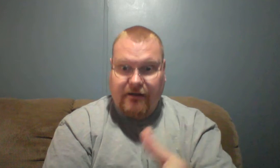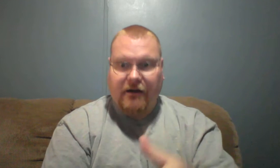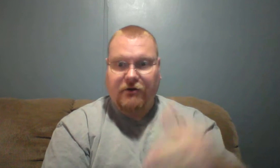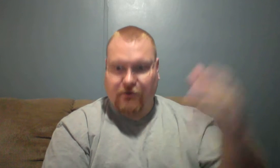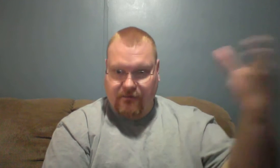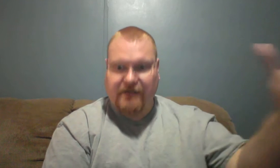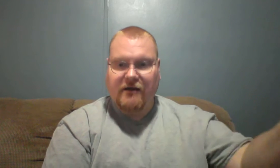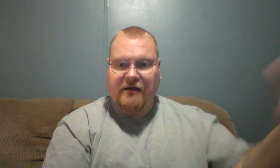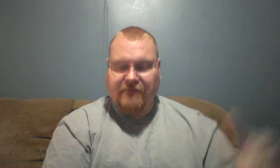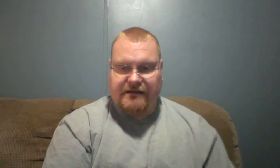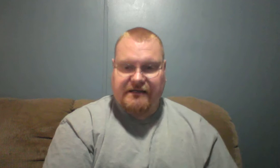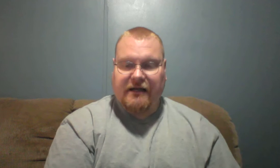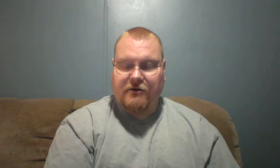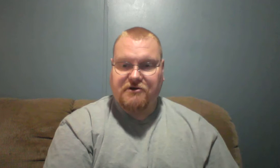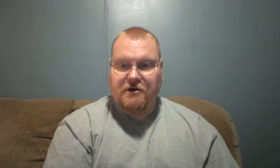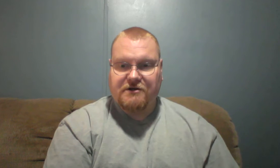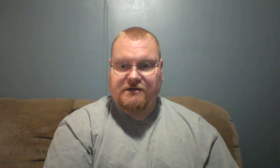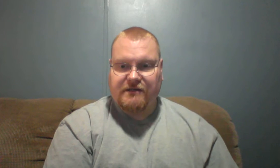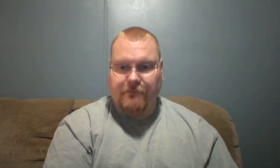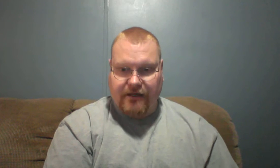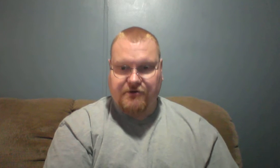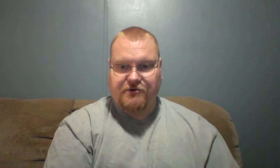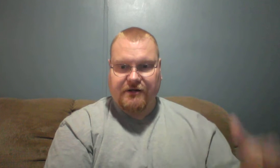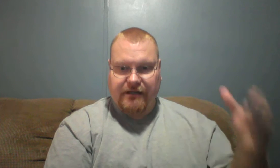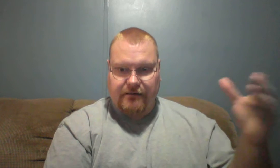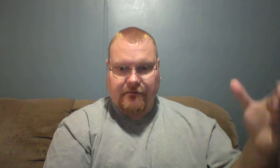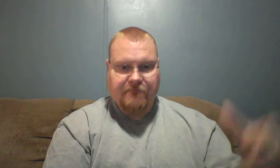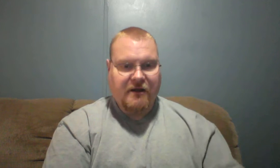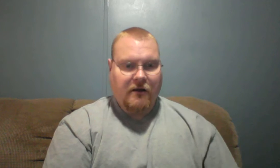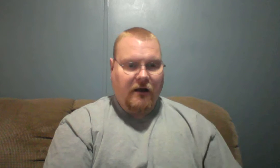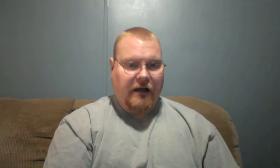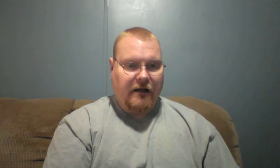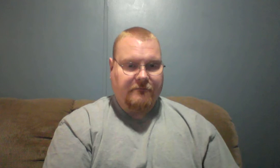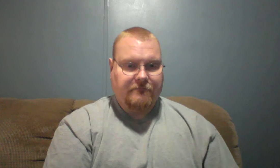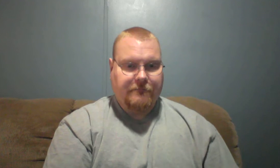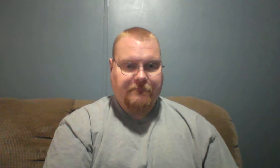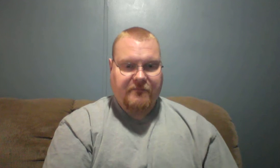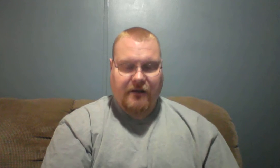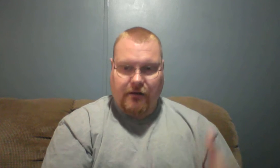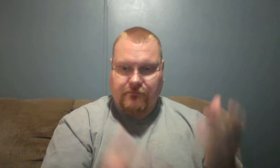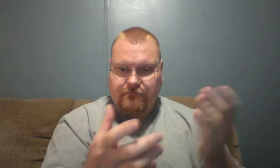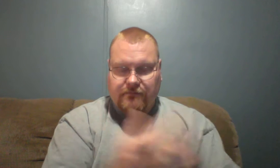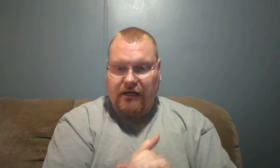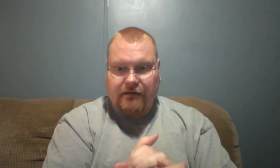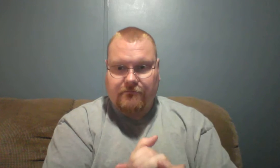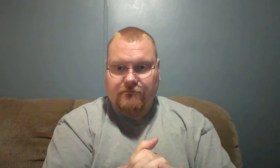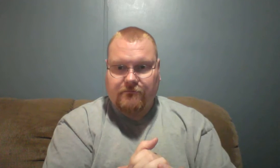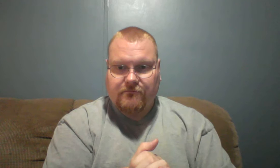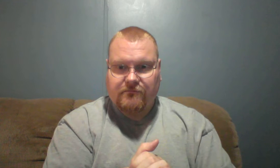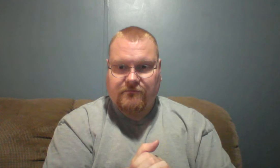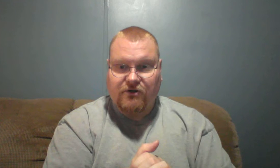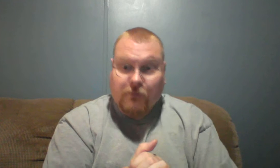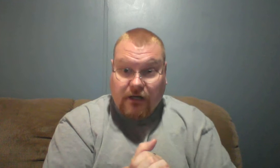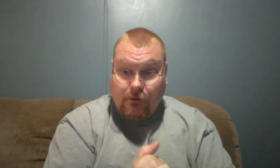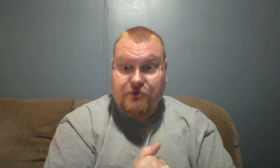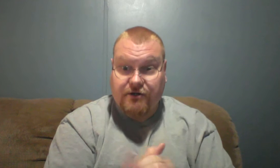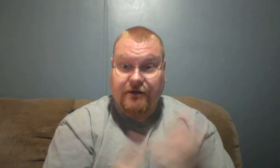there. You're going to be visiting other churches and ministering and, you know, doing what God wants you to do.